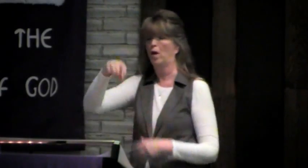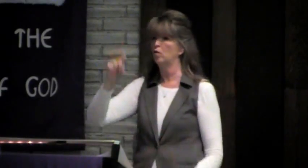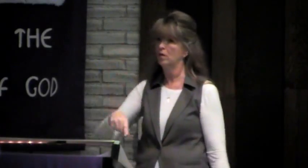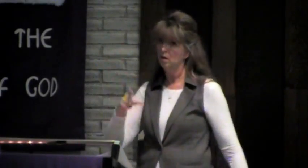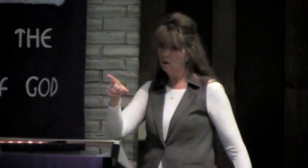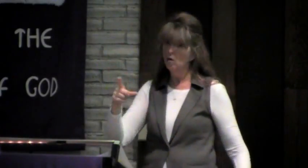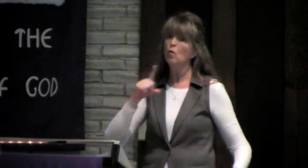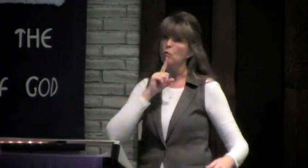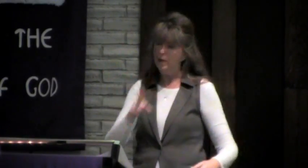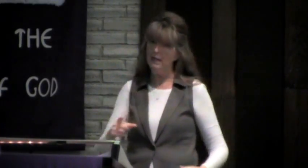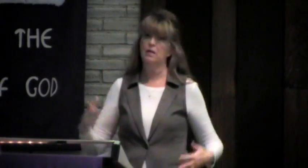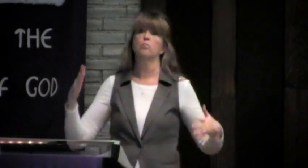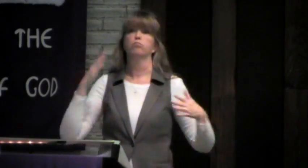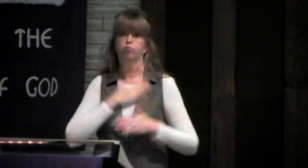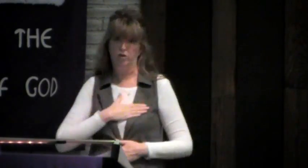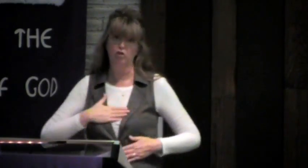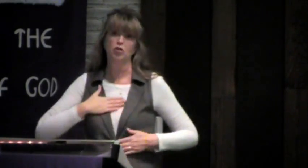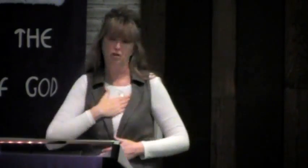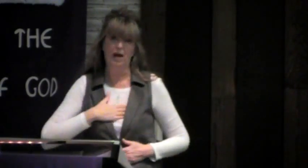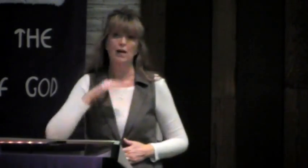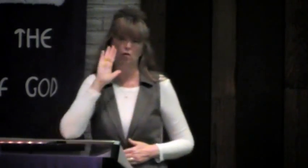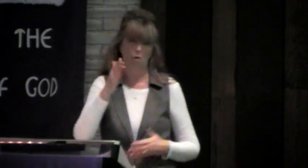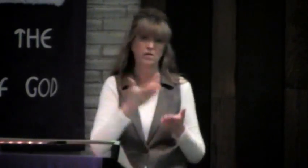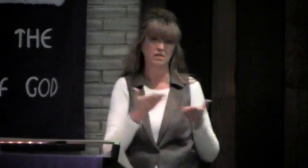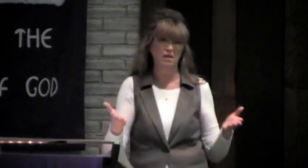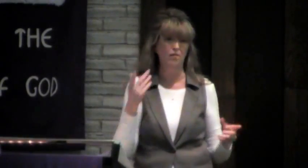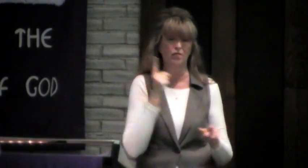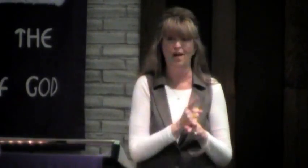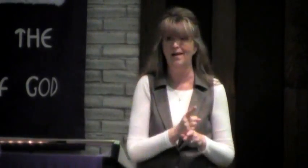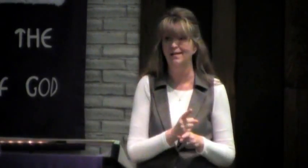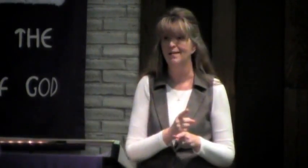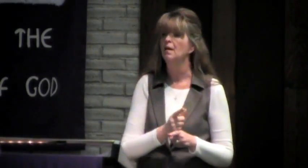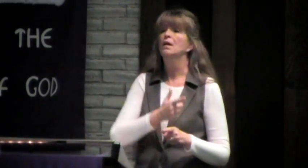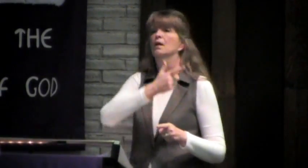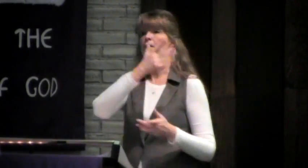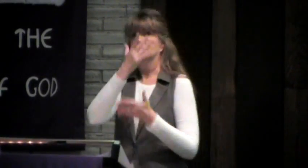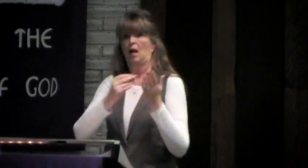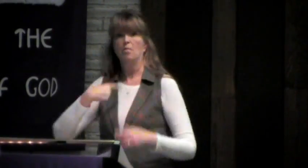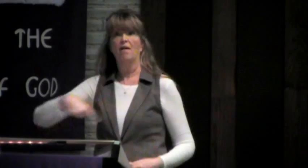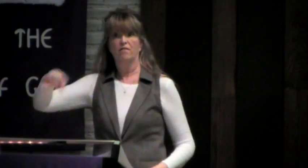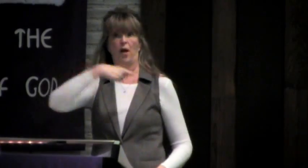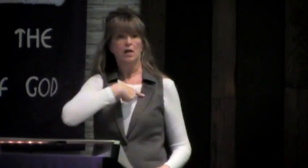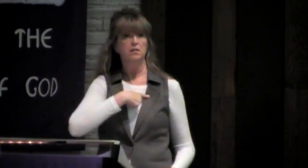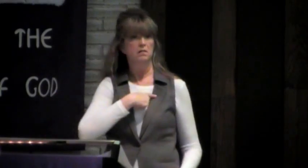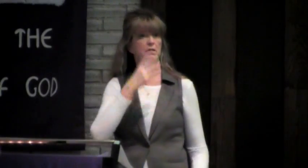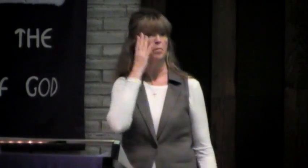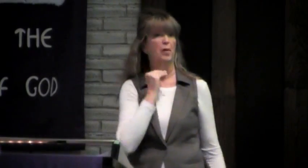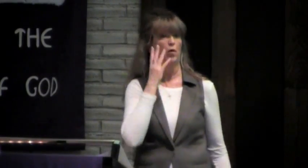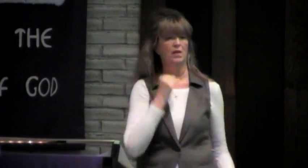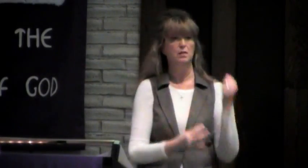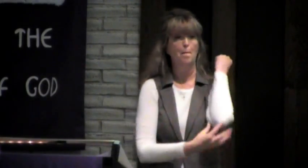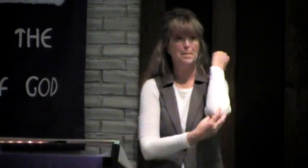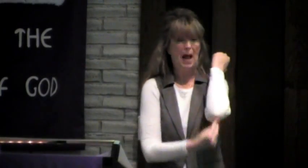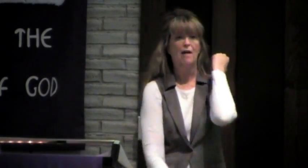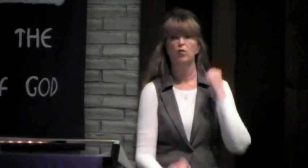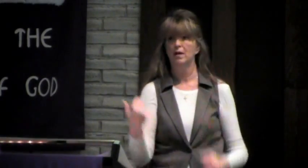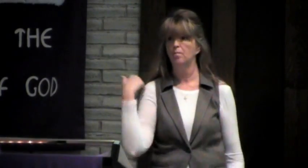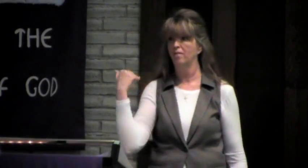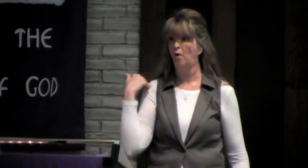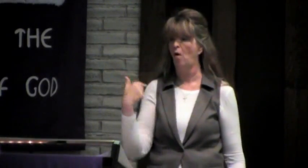get some food, you really appreciate that food and whatever you get, right? Some of us